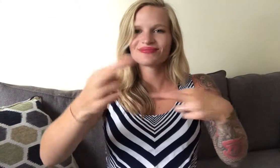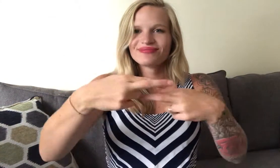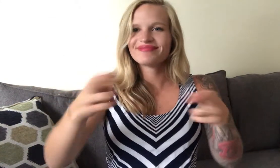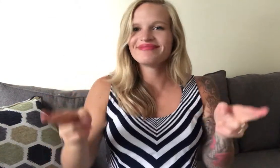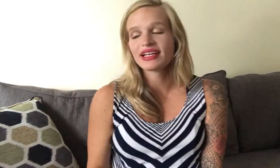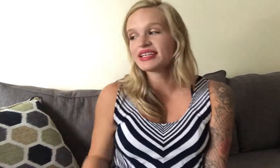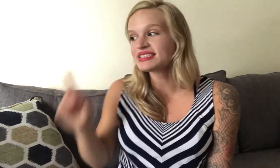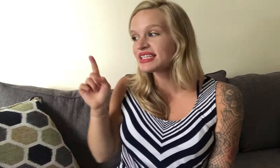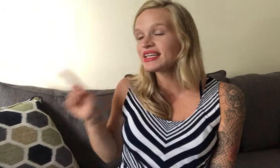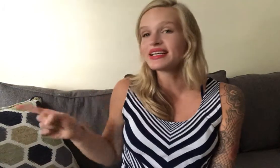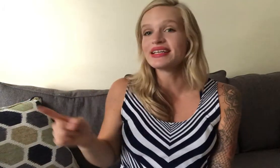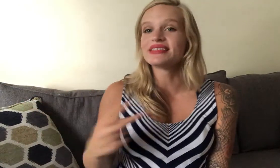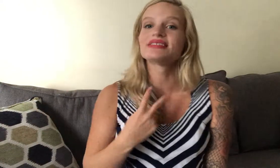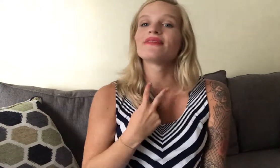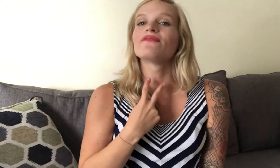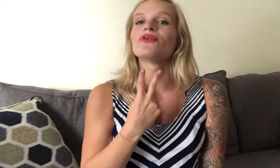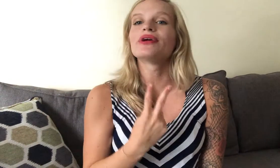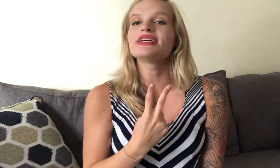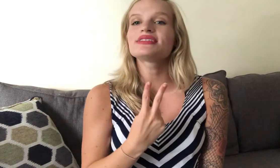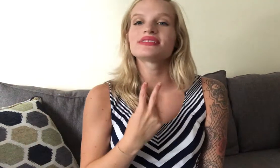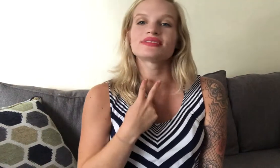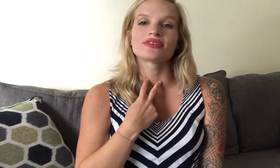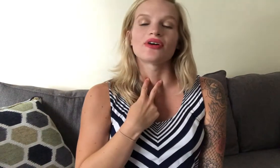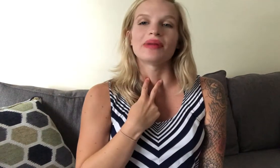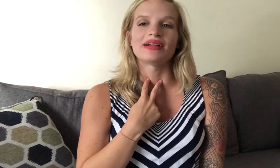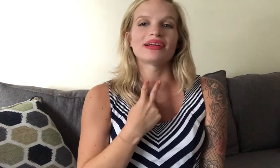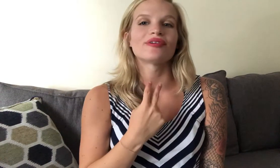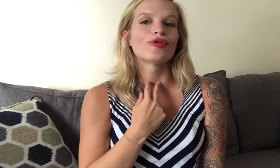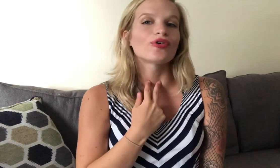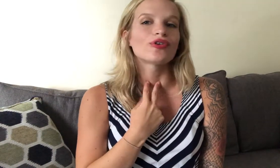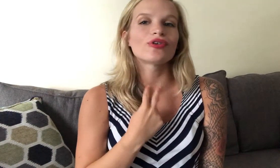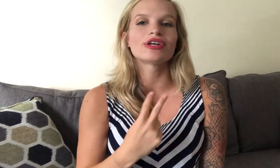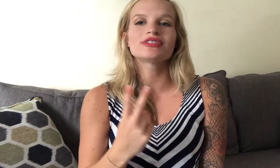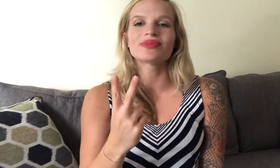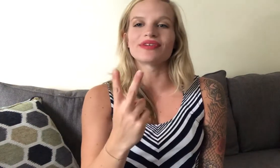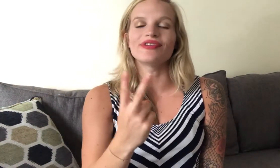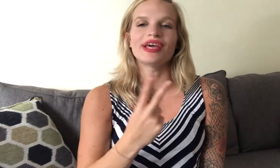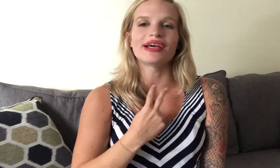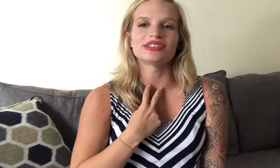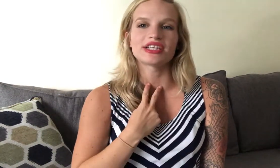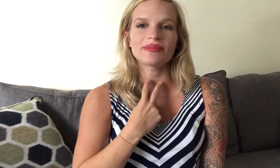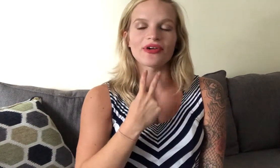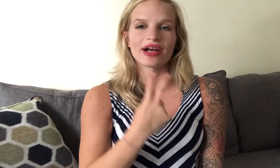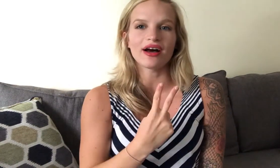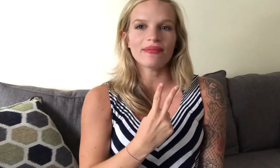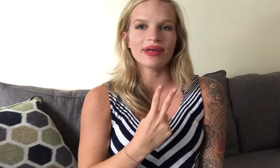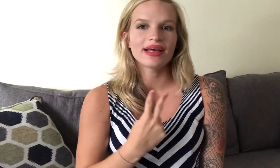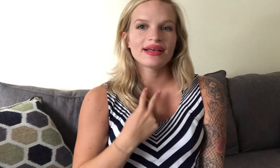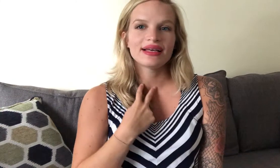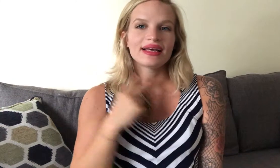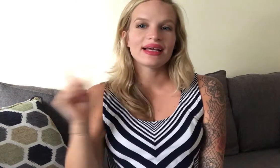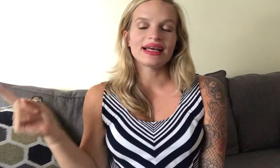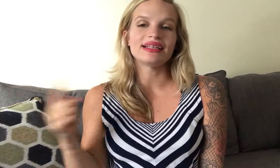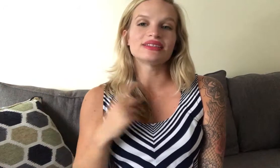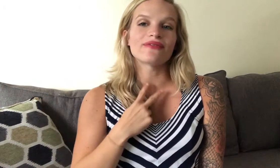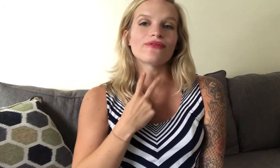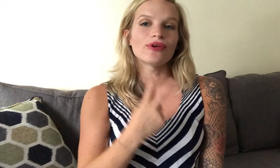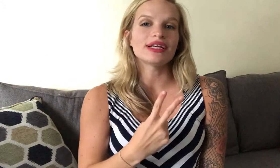his voice so go by like your vocal cords with a v hand shape going up his voice